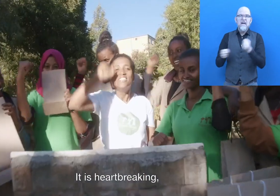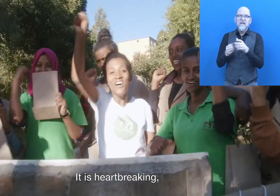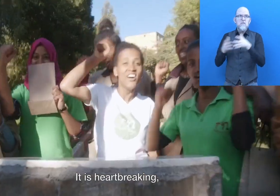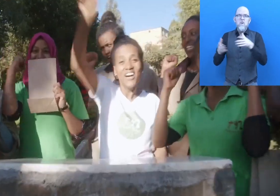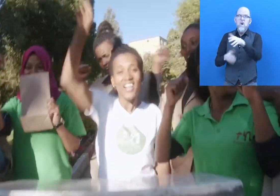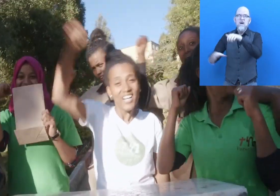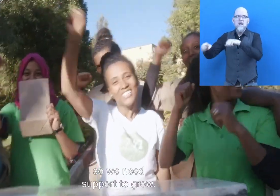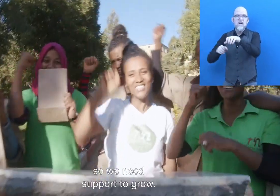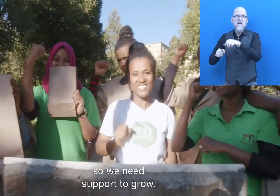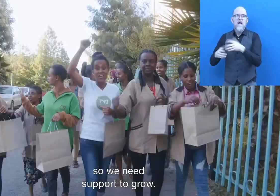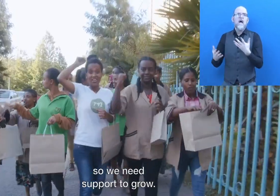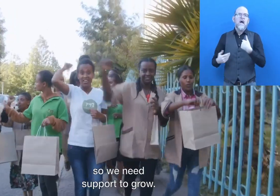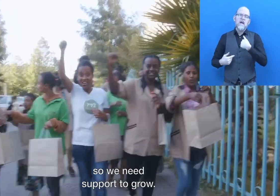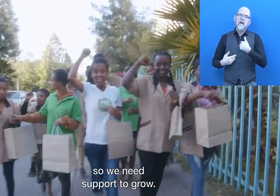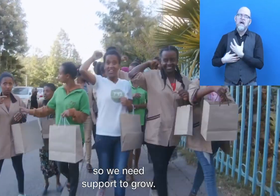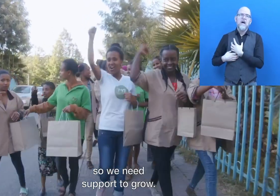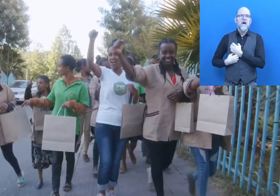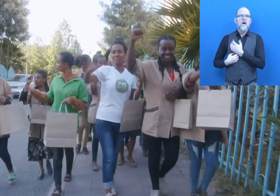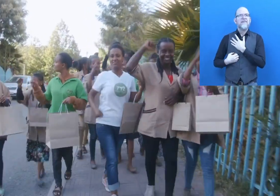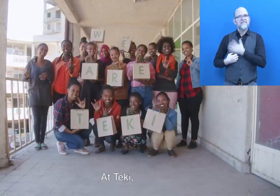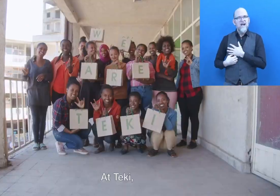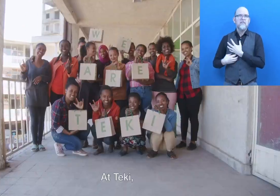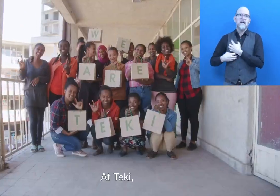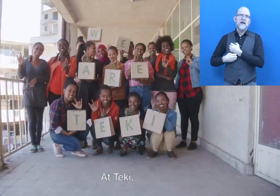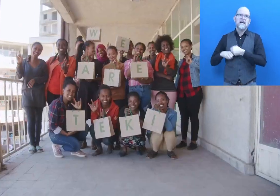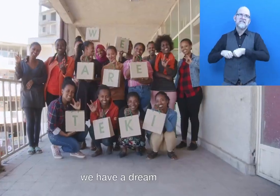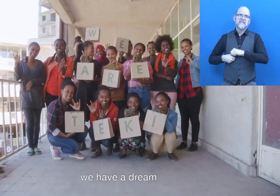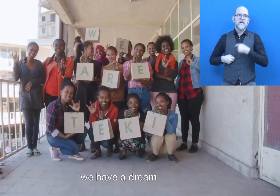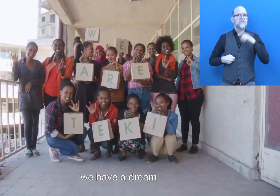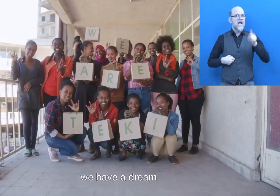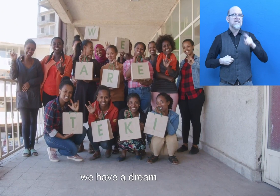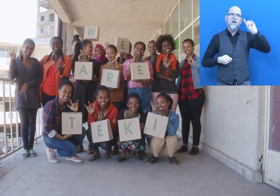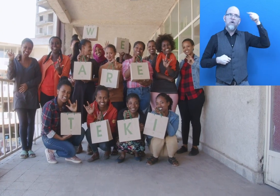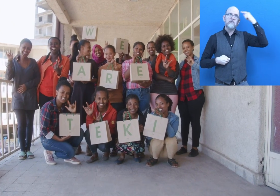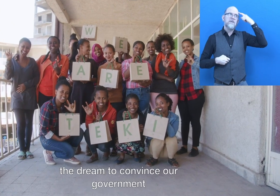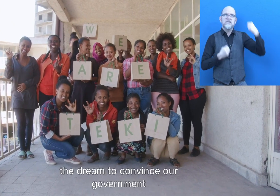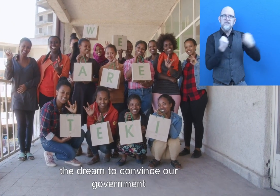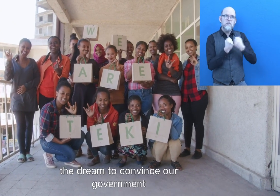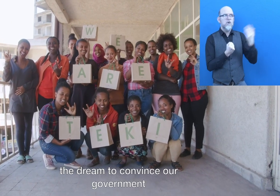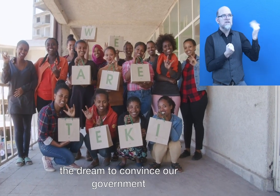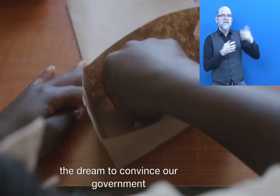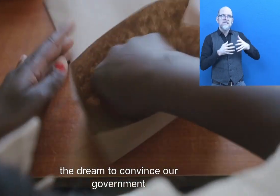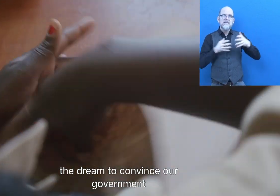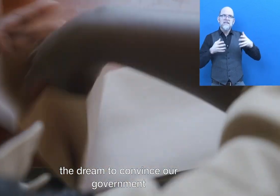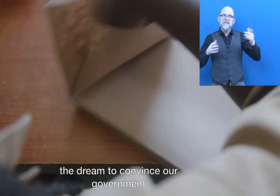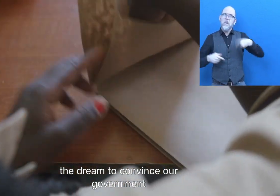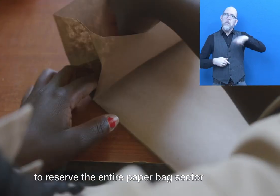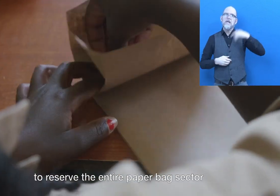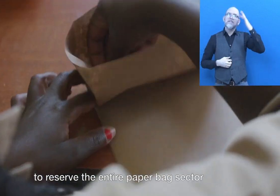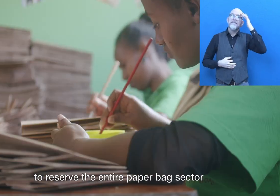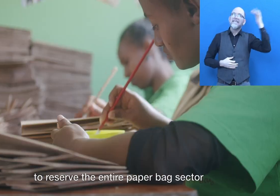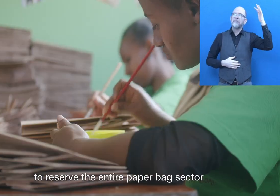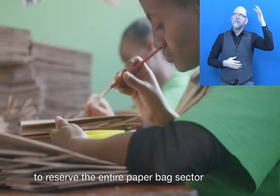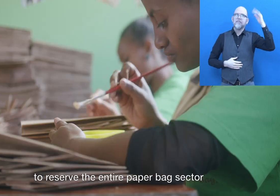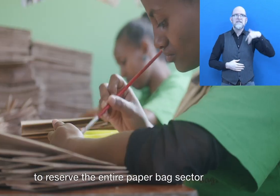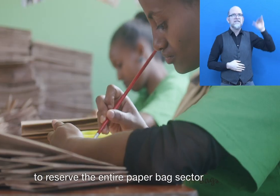is heartbreaking. So we need support to grow. At Teki, we have a dream. It's a dream to convince our government to